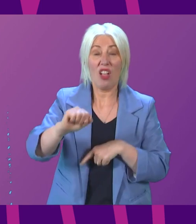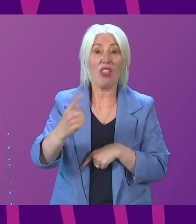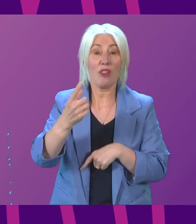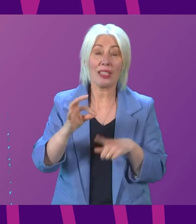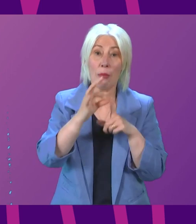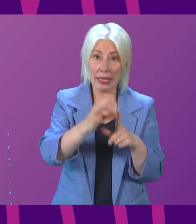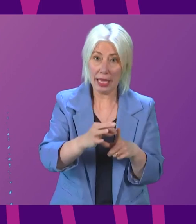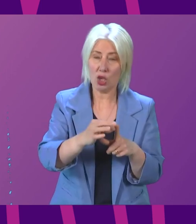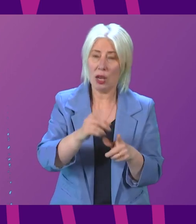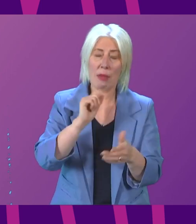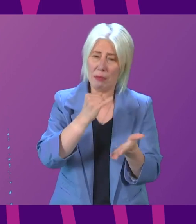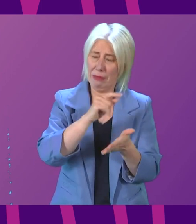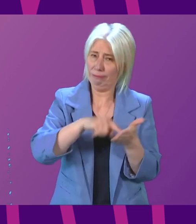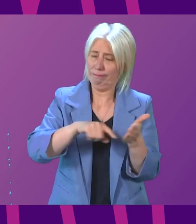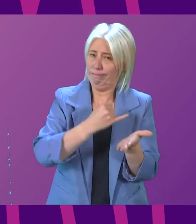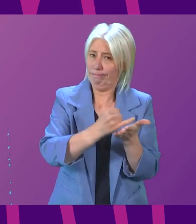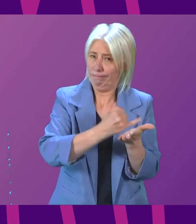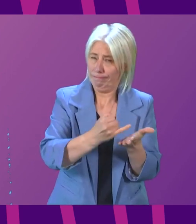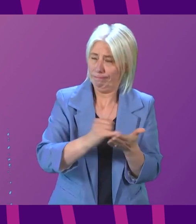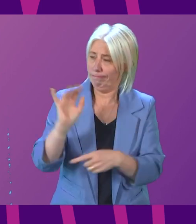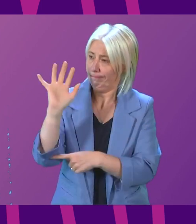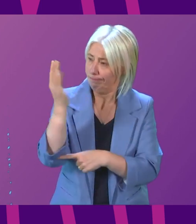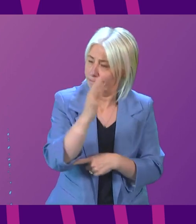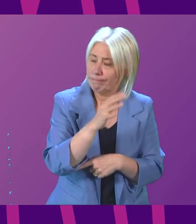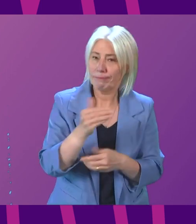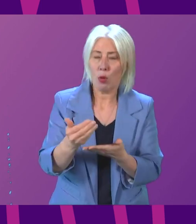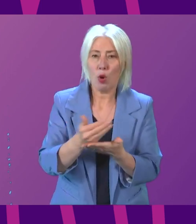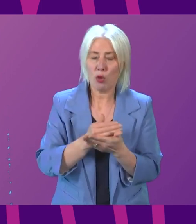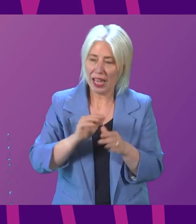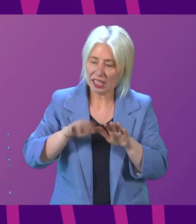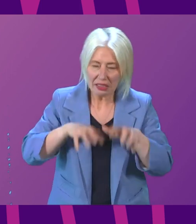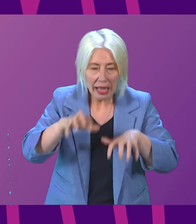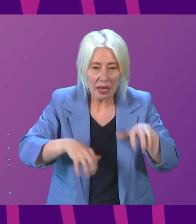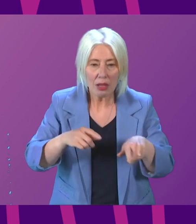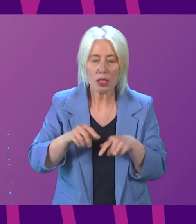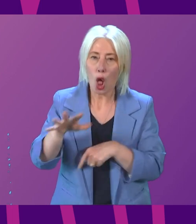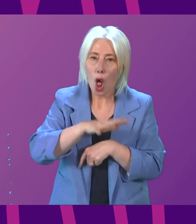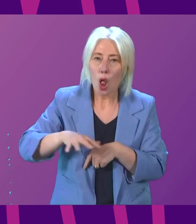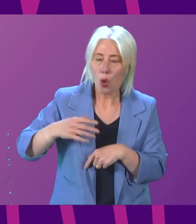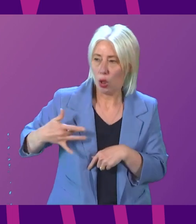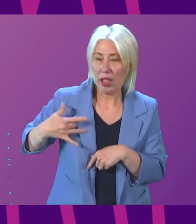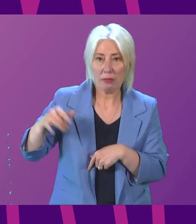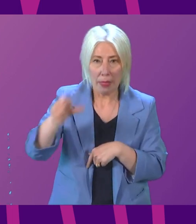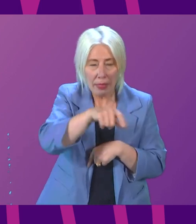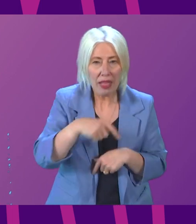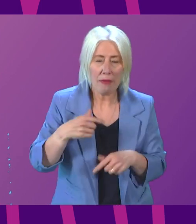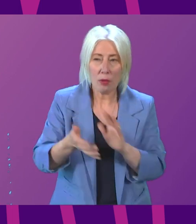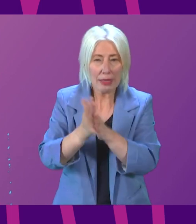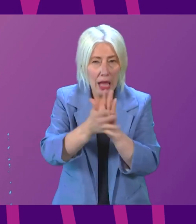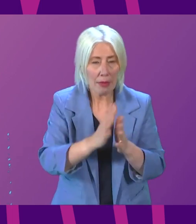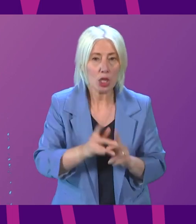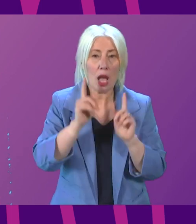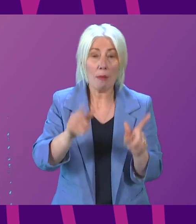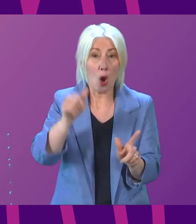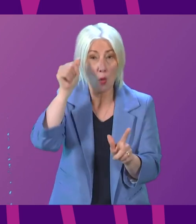objections lodged, citing damage to ancient woodland, risk to protected species, strain on local roads, access to local residents and a range of other concerns. Sadly, the old flamingo